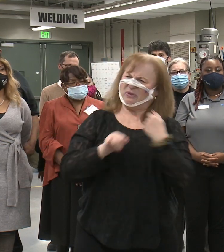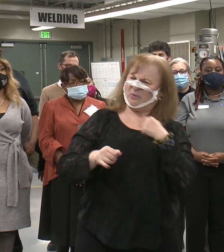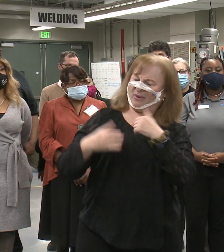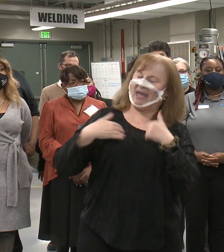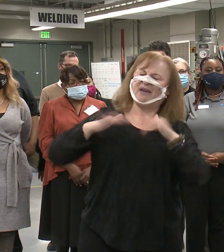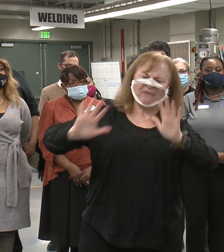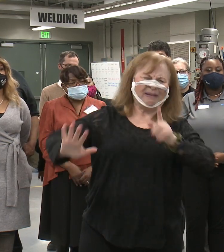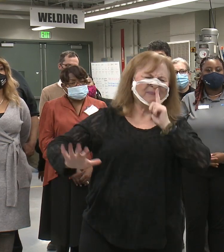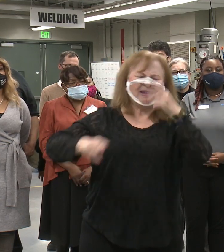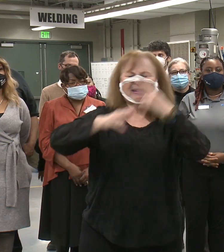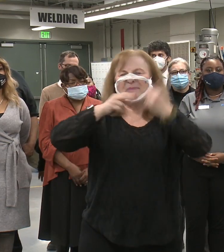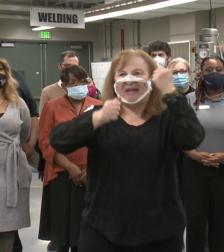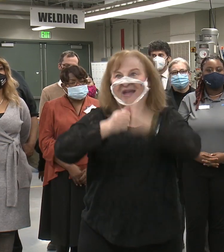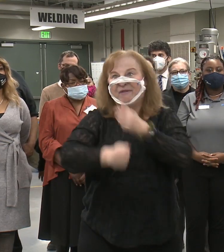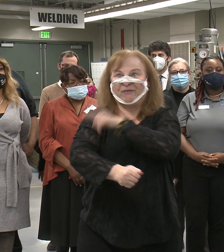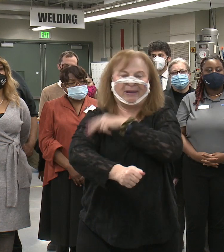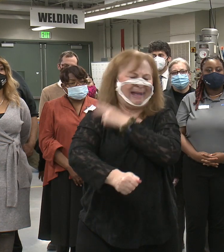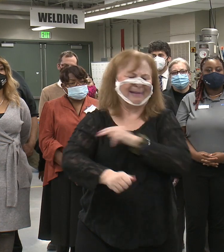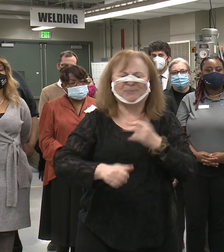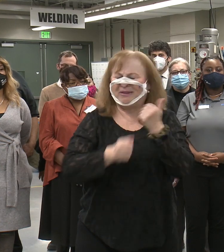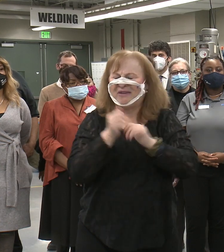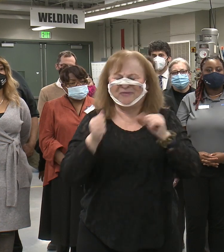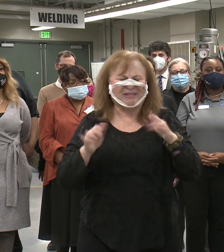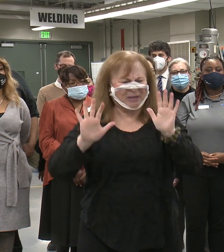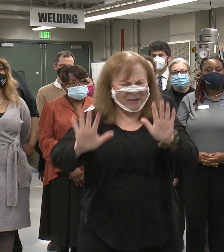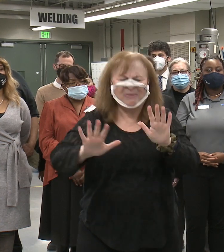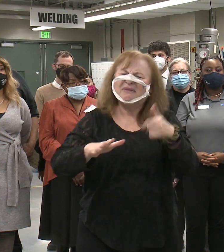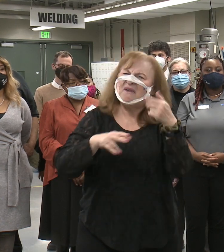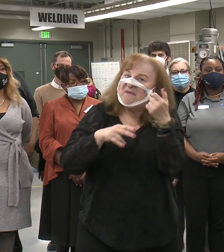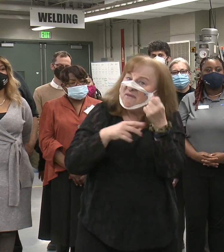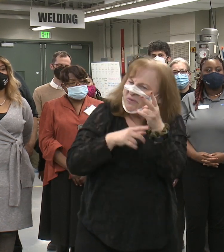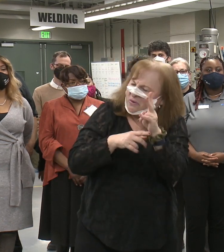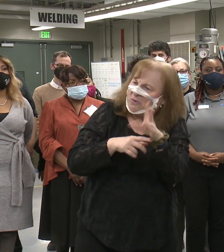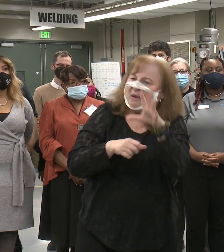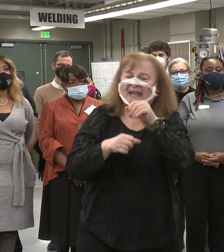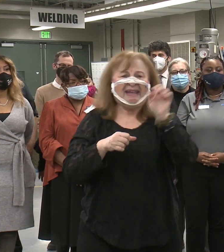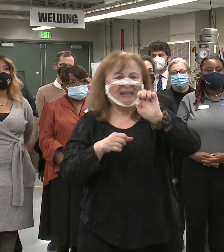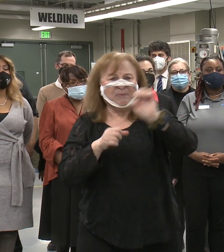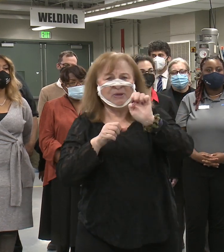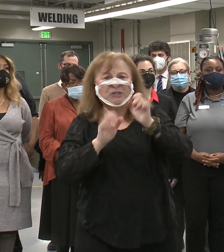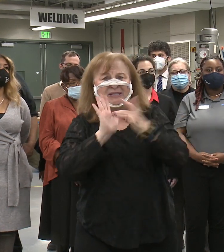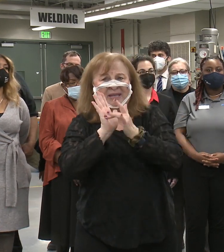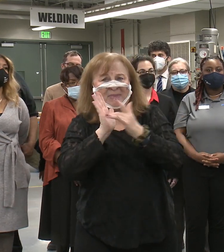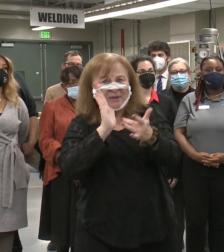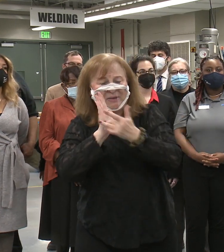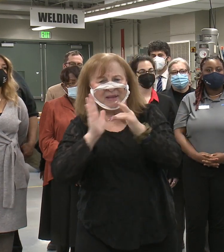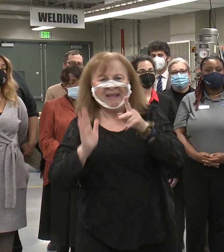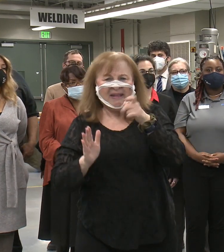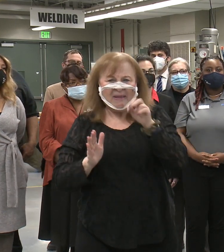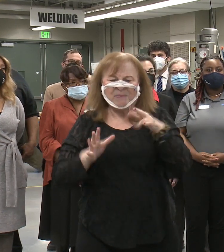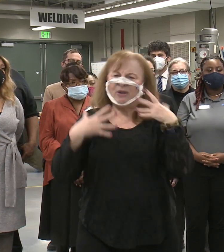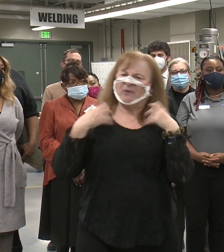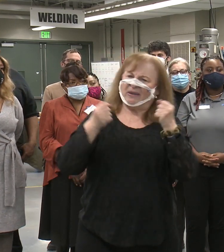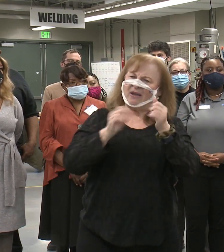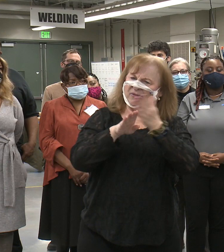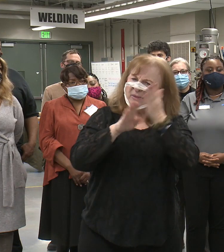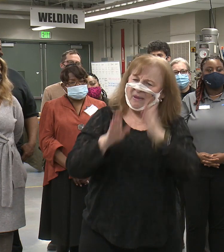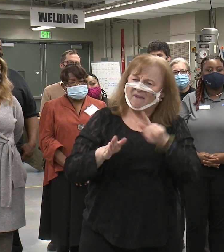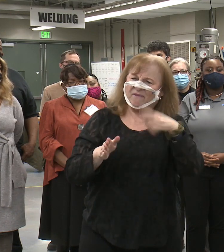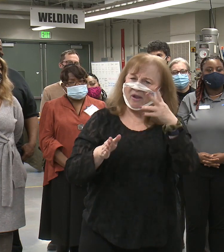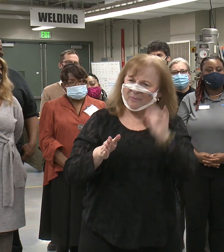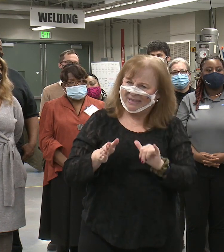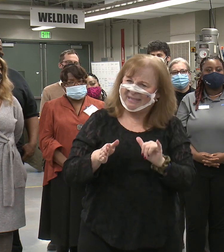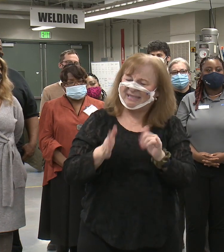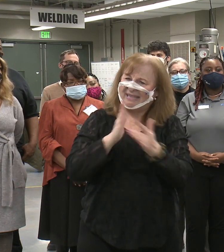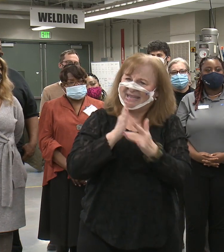I'm not going to name every job you can get free training for, but just a few. Emergency medical technician, peer recovery specialist, pharmacy